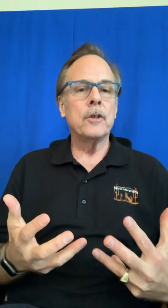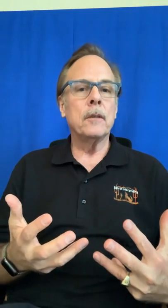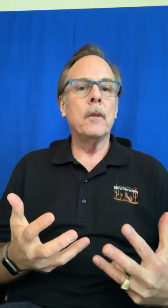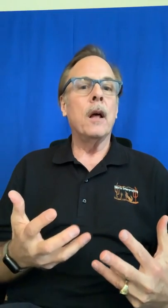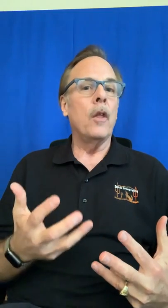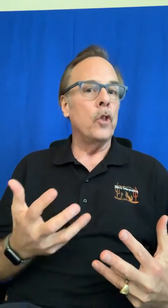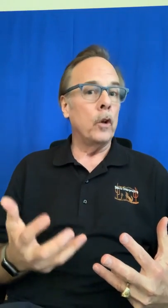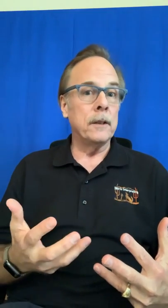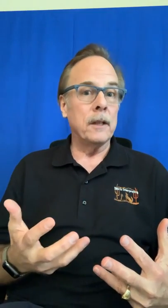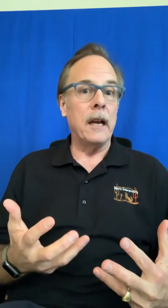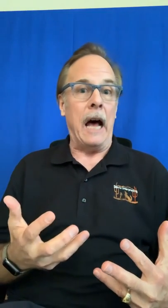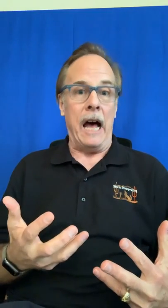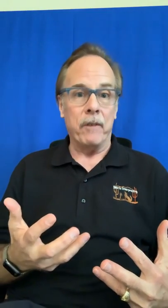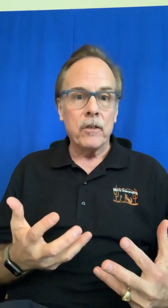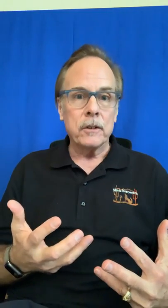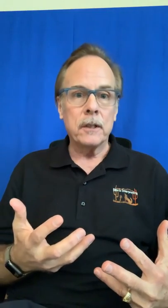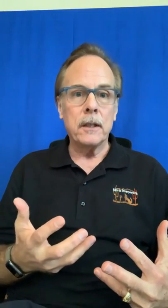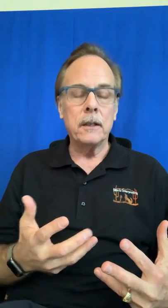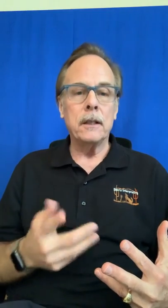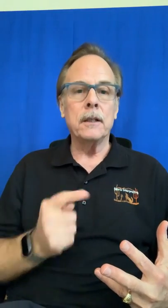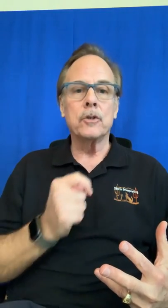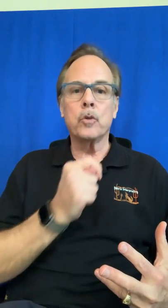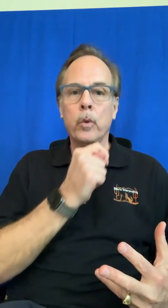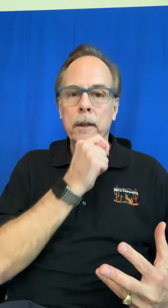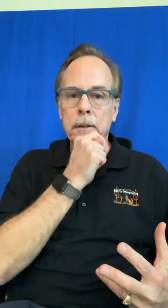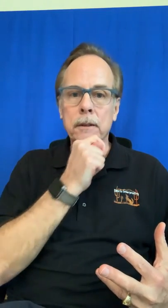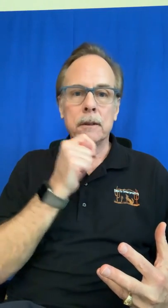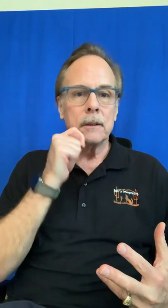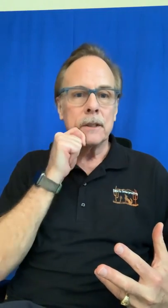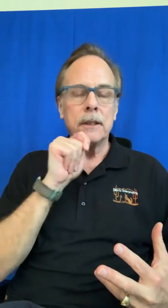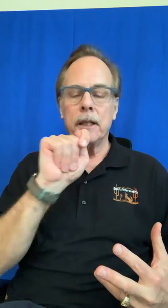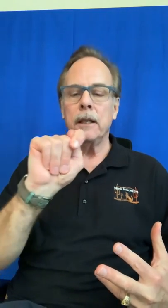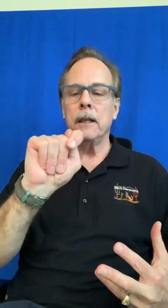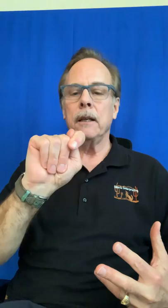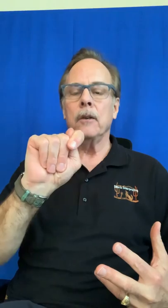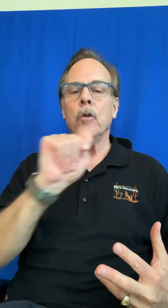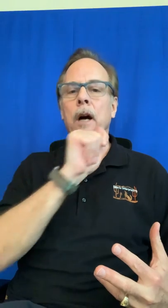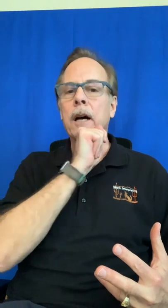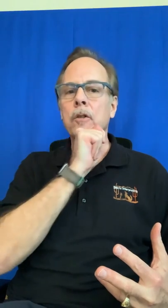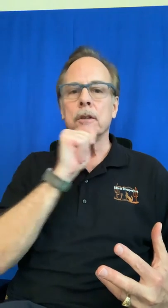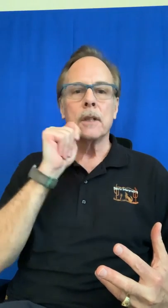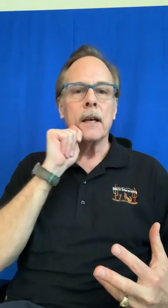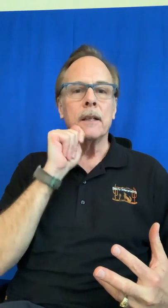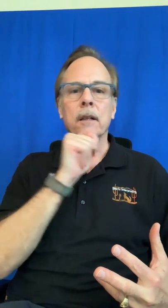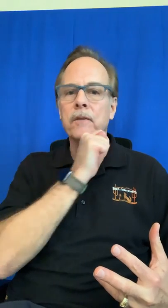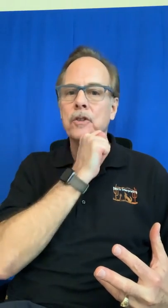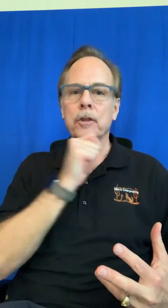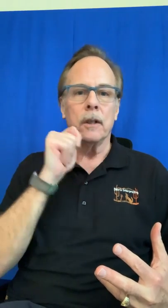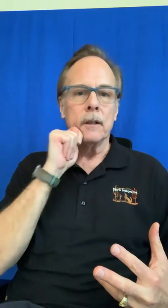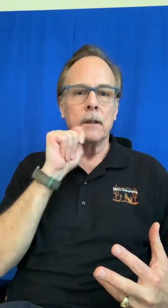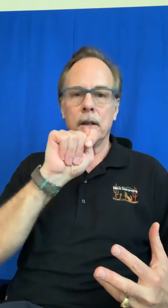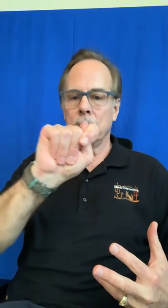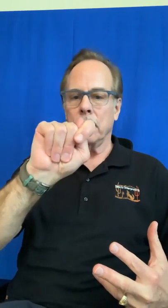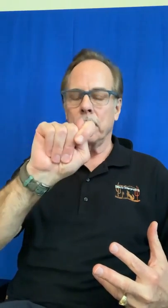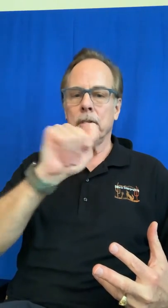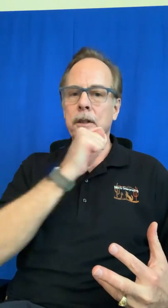the only sign i've ever seen is twins the t on either side of the chin the letter t